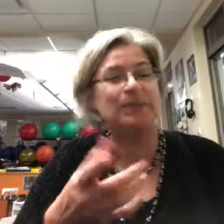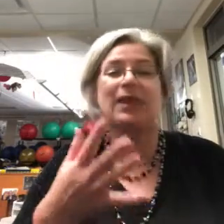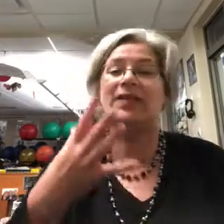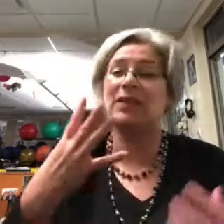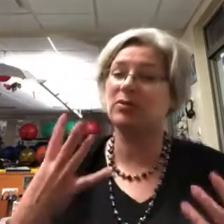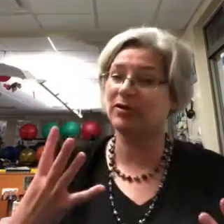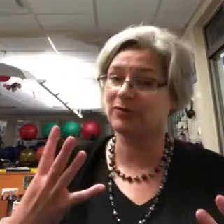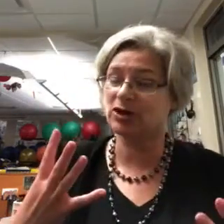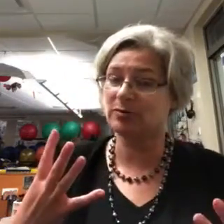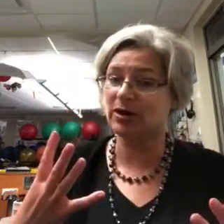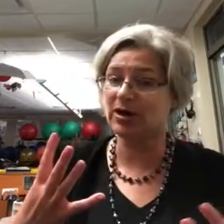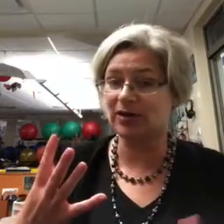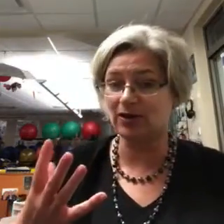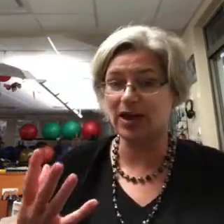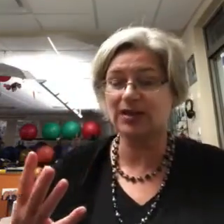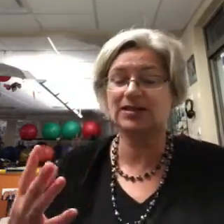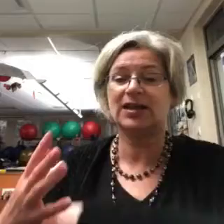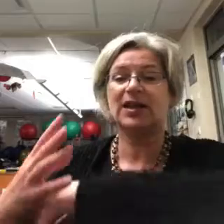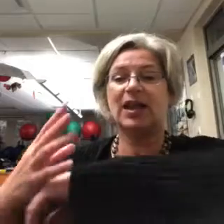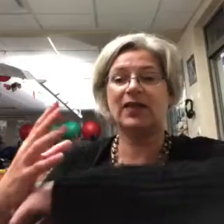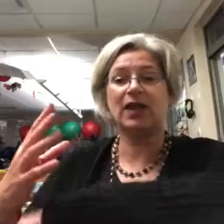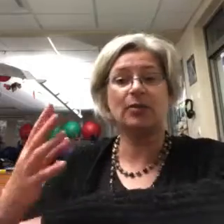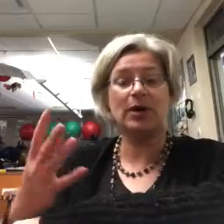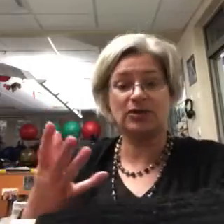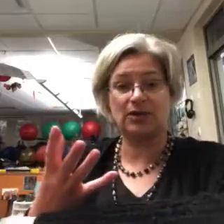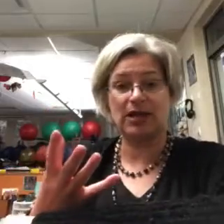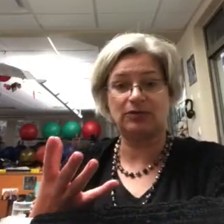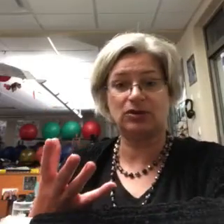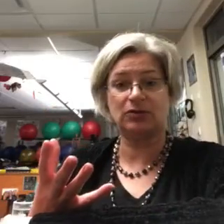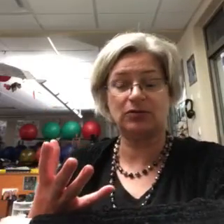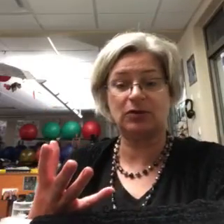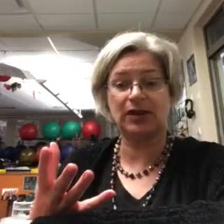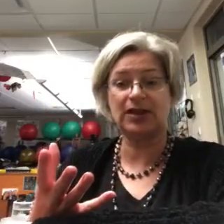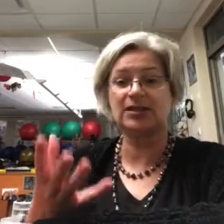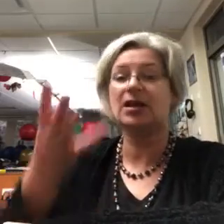Then they put the first part in their heads and the other parts out loud so it would go like this.